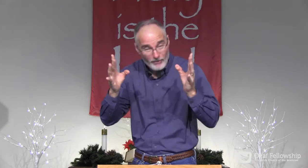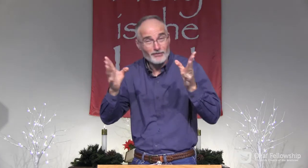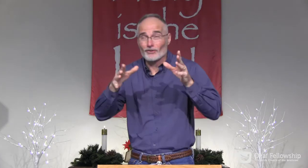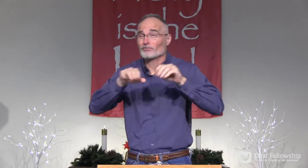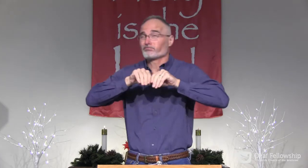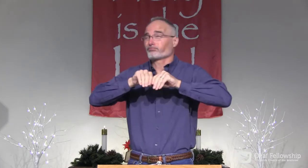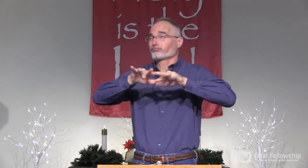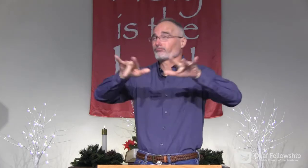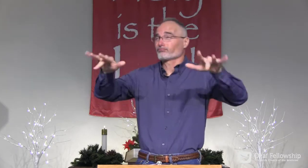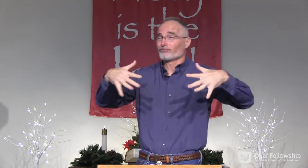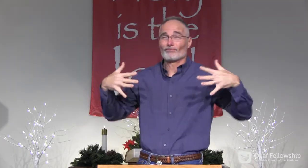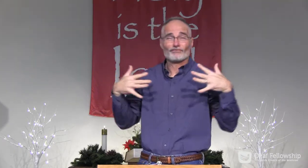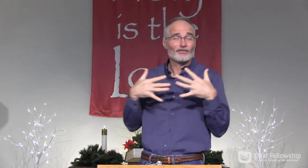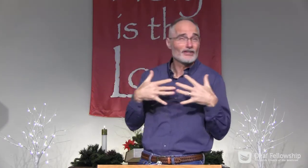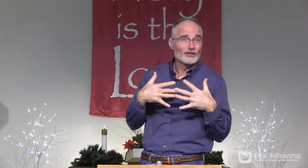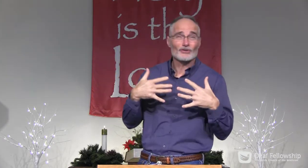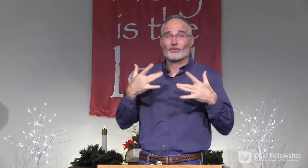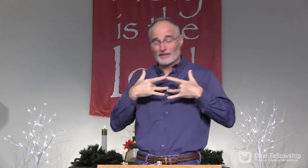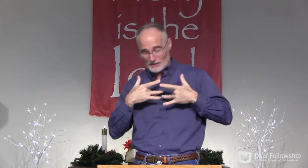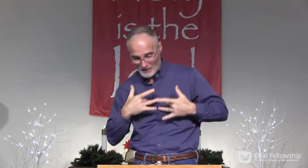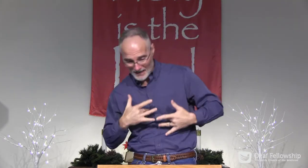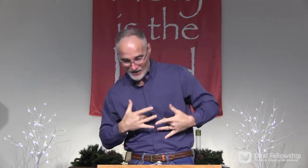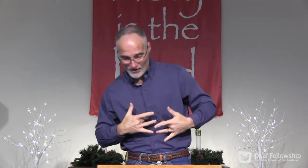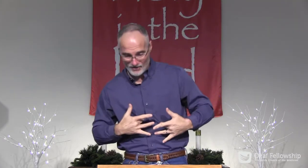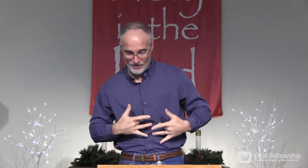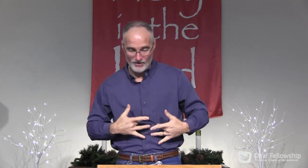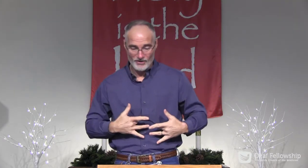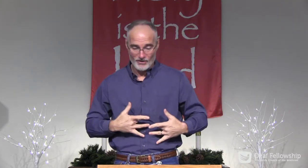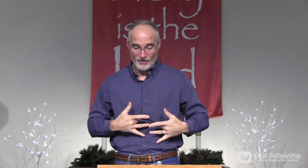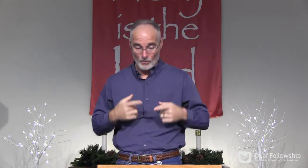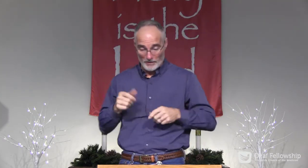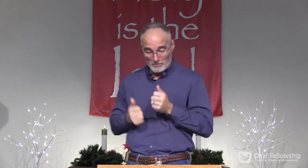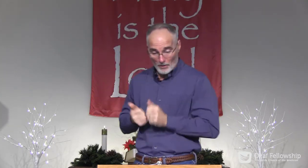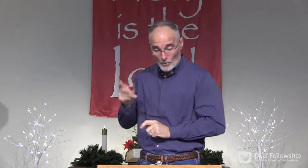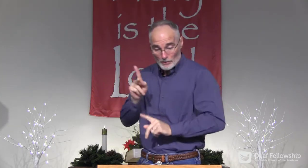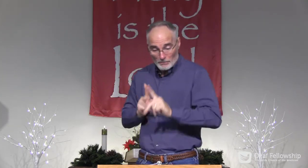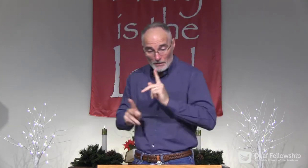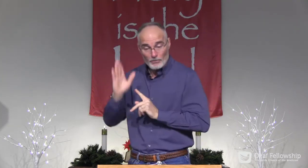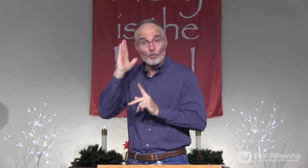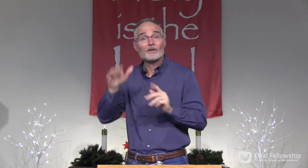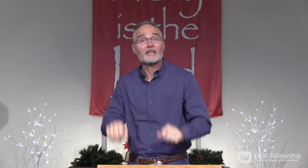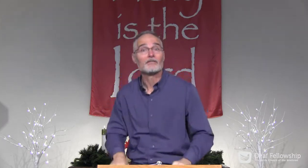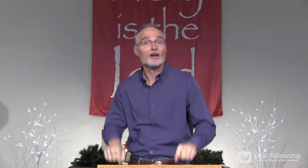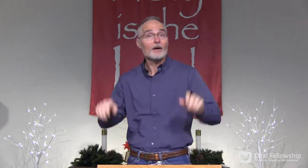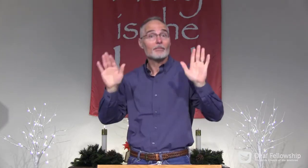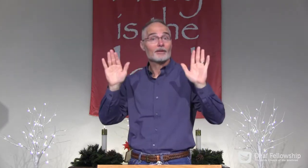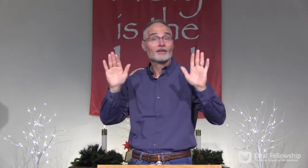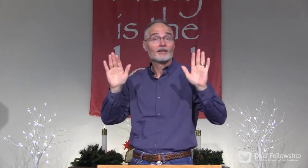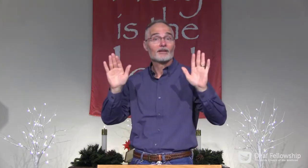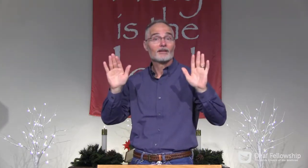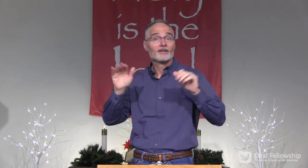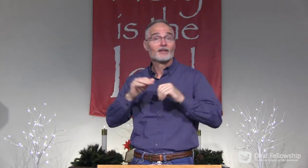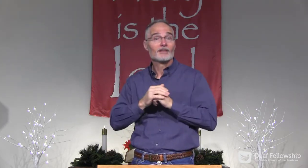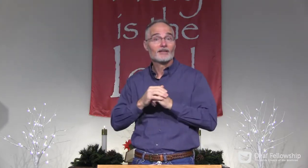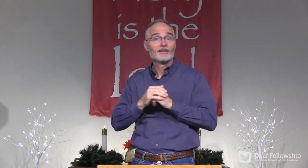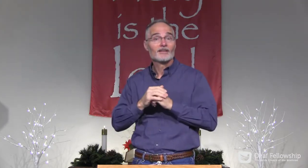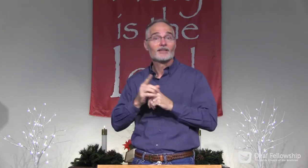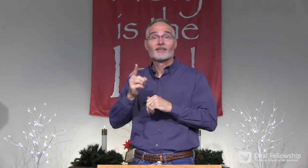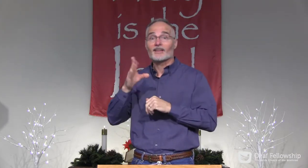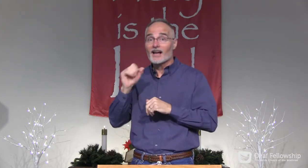most confusing and awful and there is just widespread fear and discouragement, when most people would